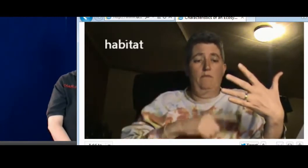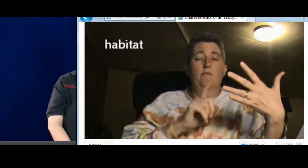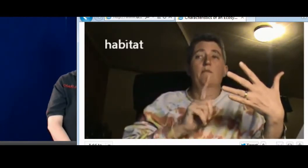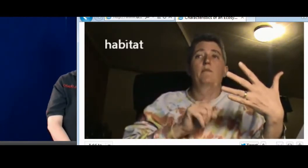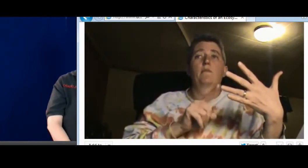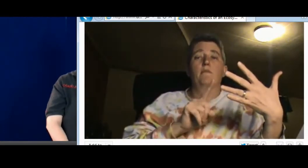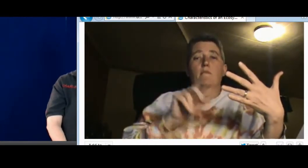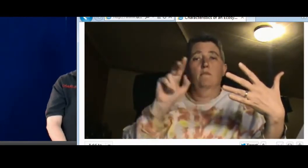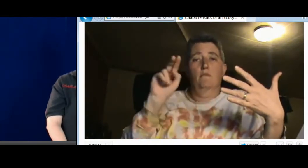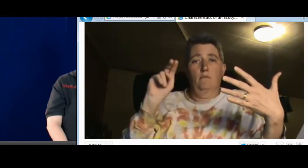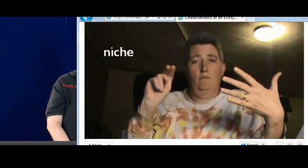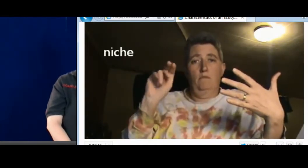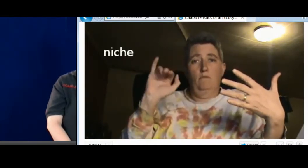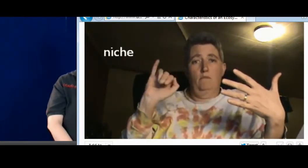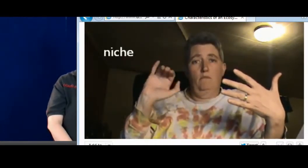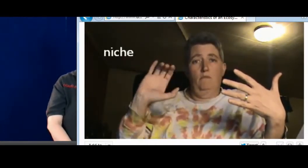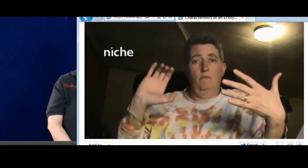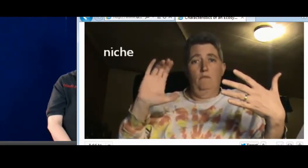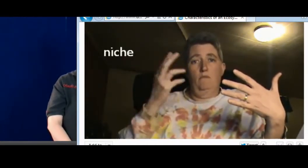Third, habitat.